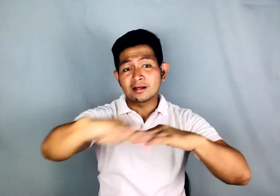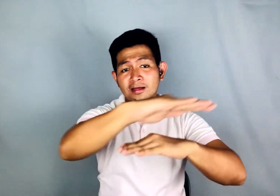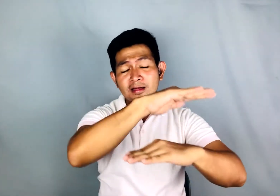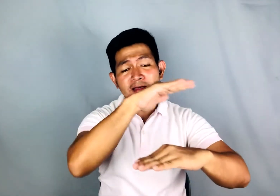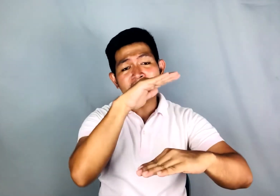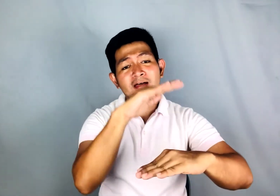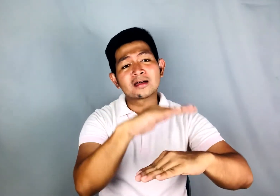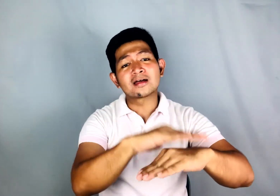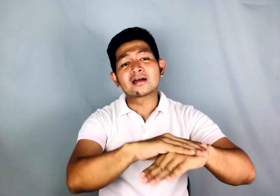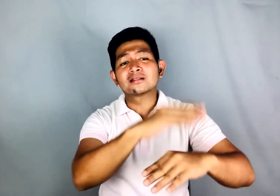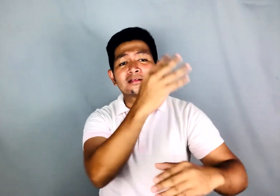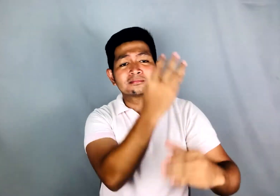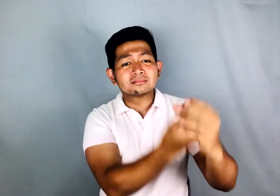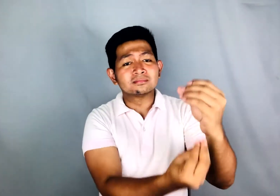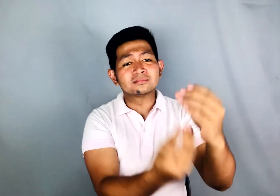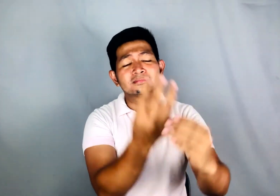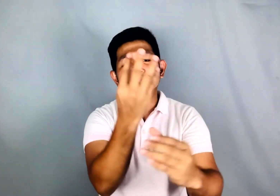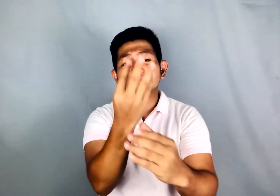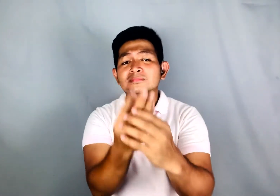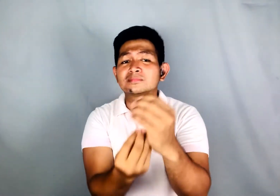heal our land